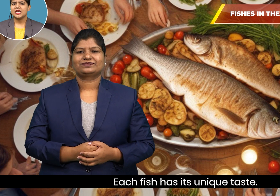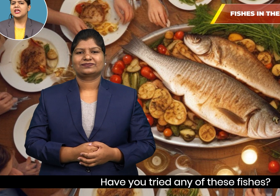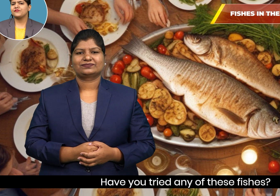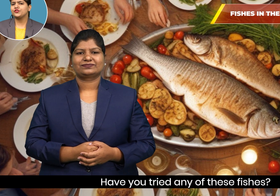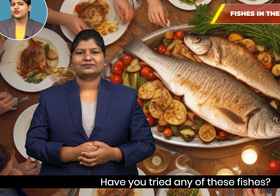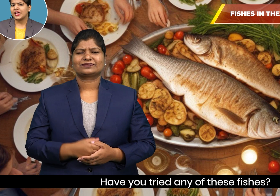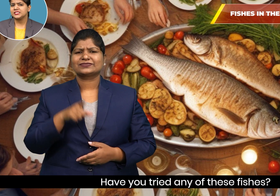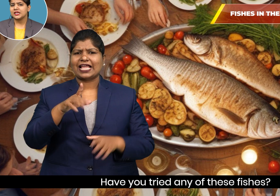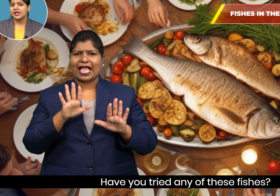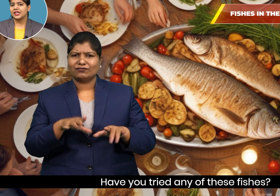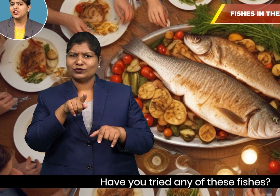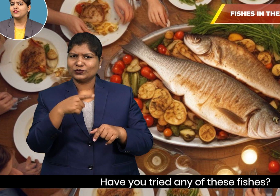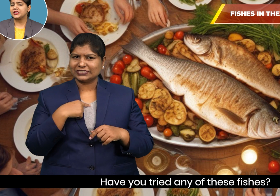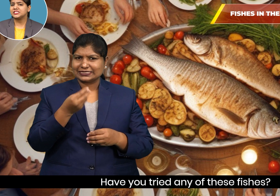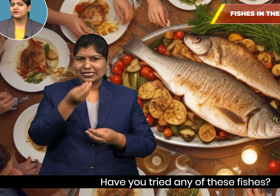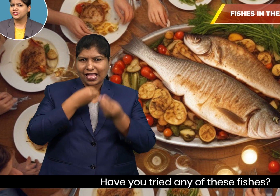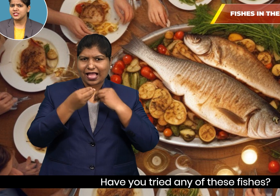Have you tried any of these fishes?